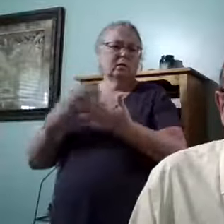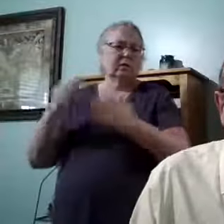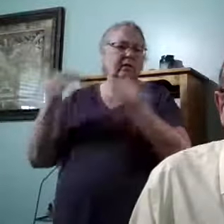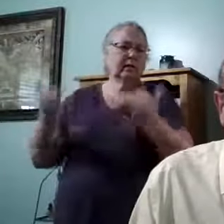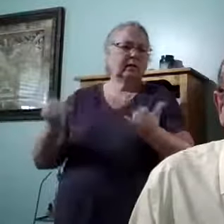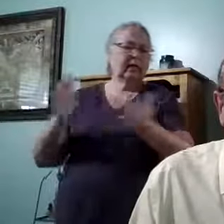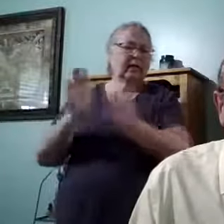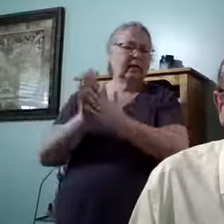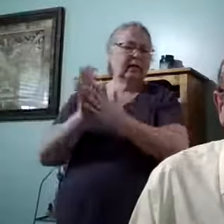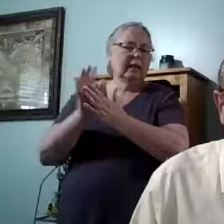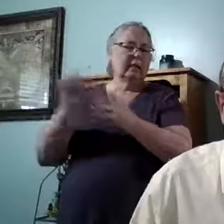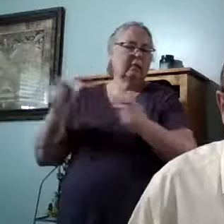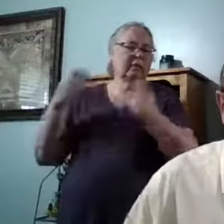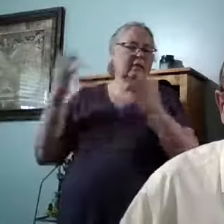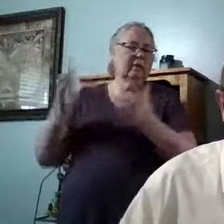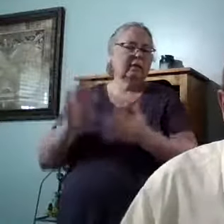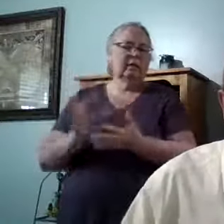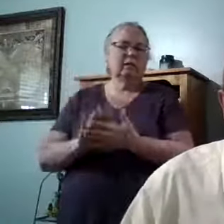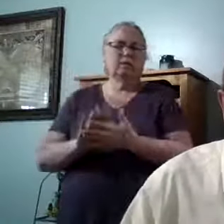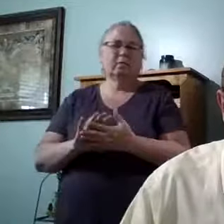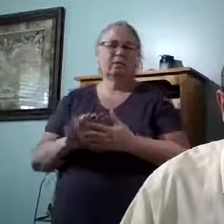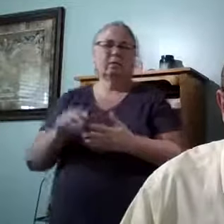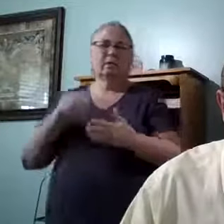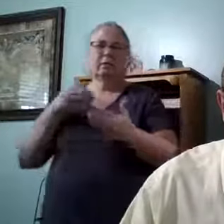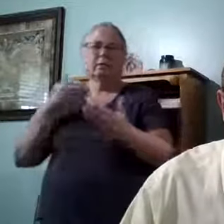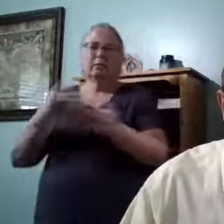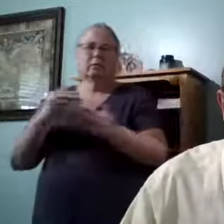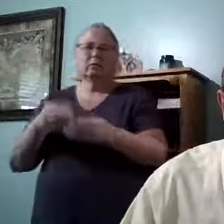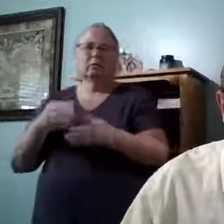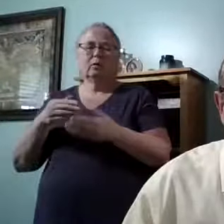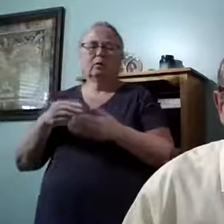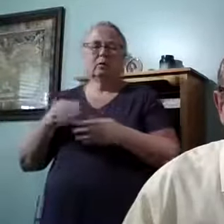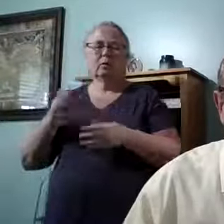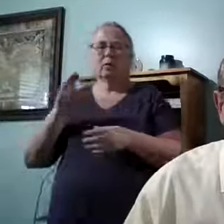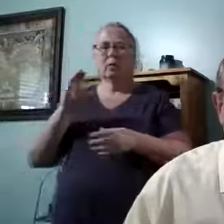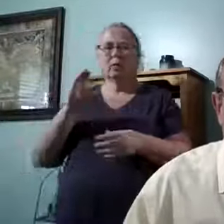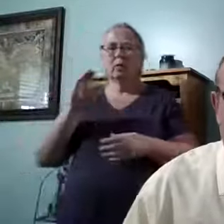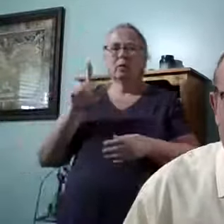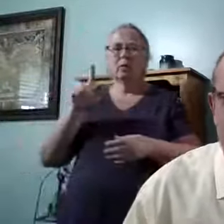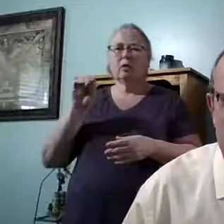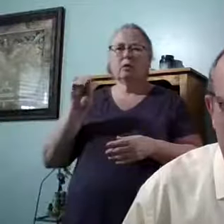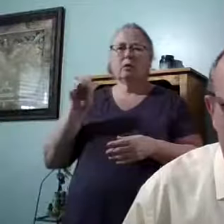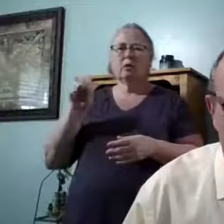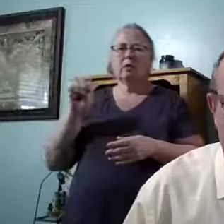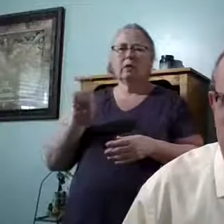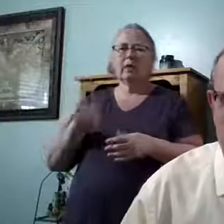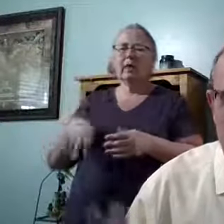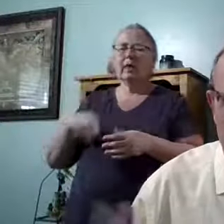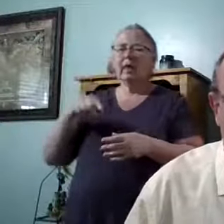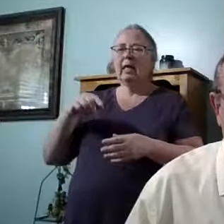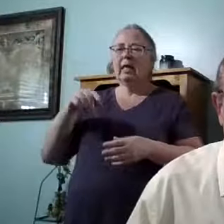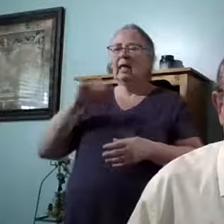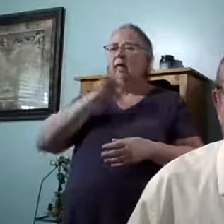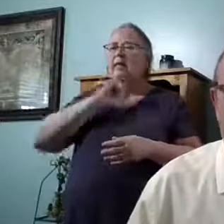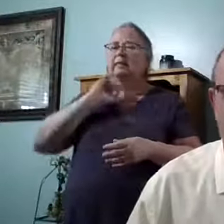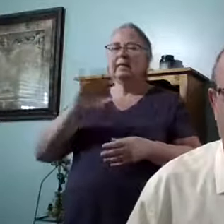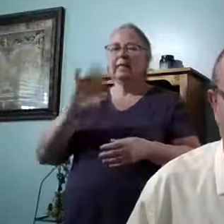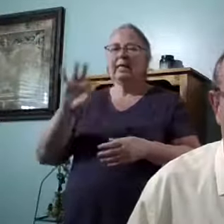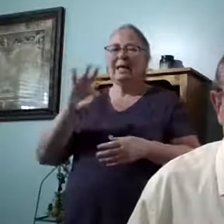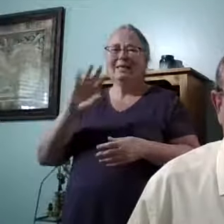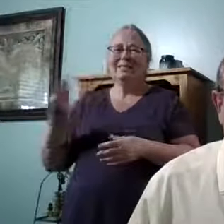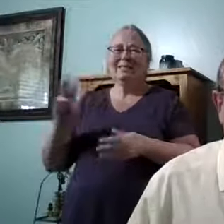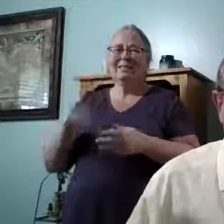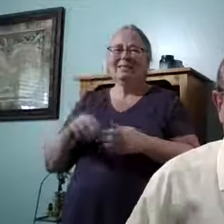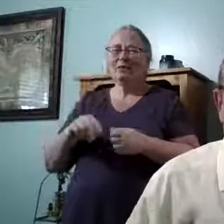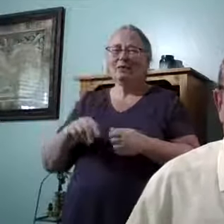Hallelujah. Hallelujah. Coming to a close real soon. Isaiah 9, 6. Time gets away when I'm having